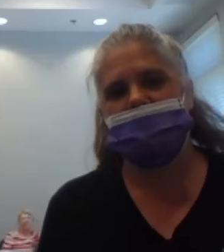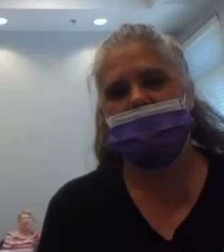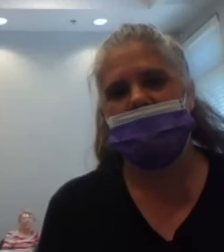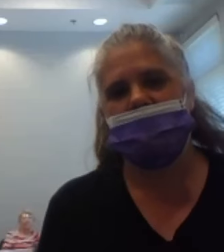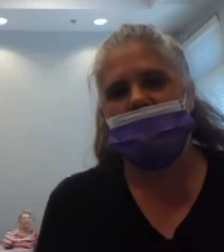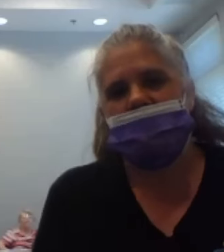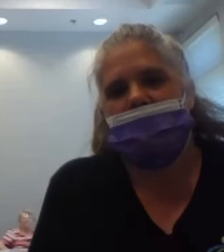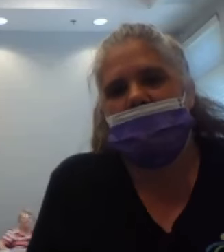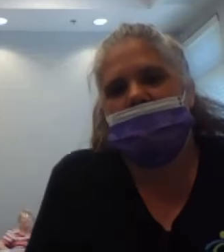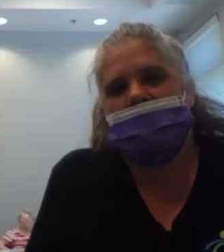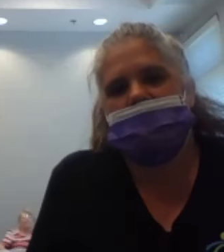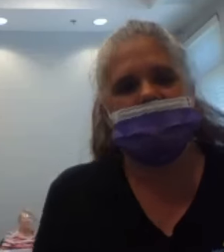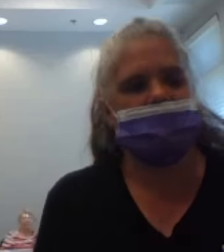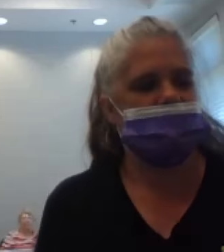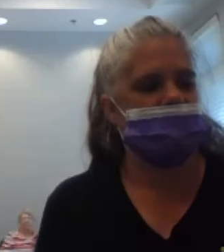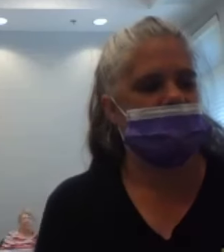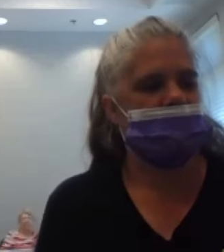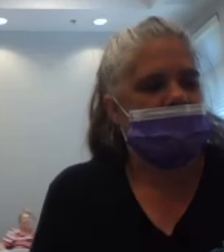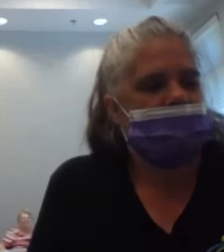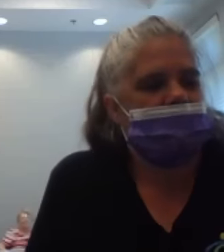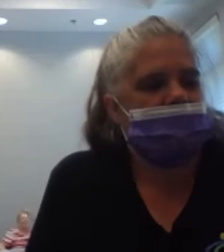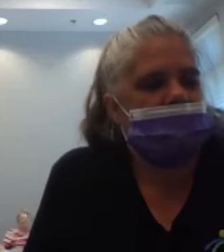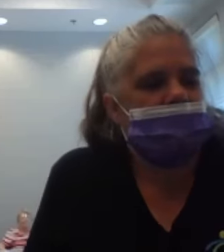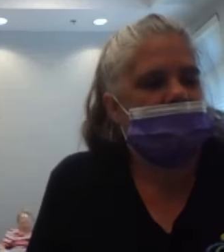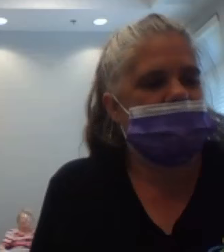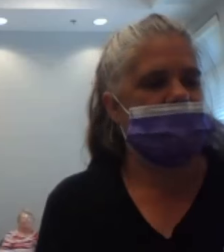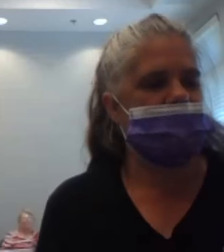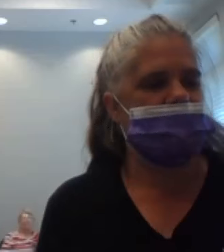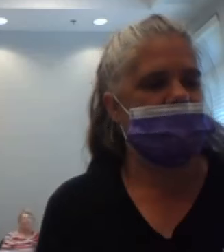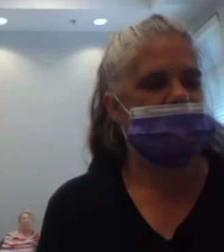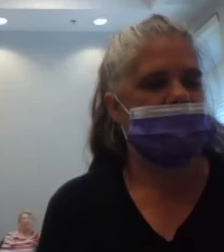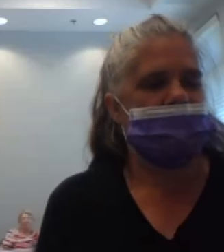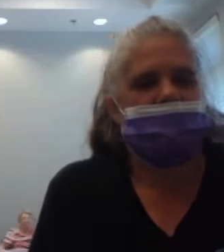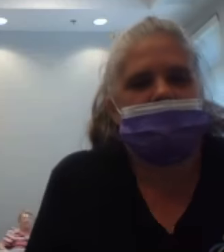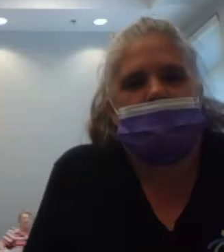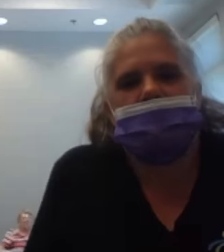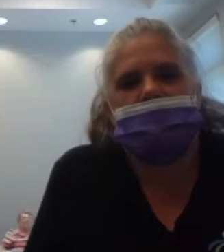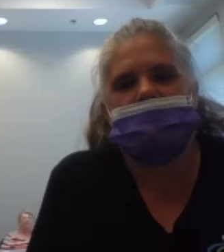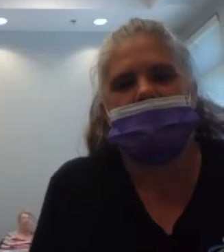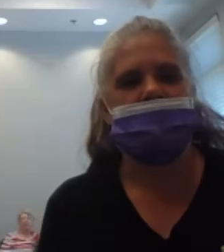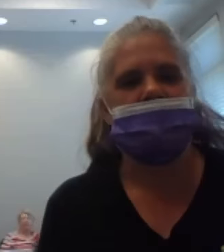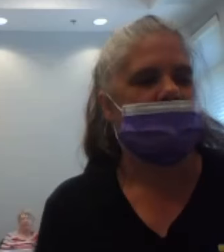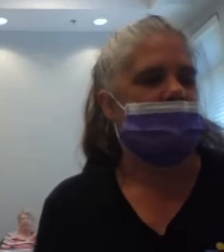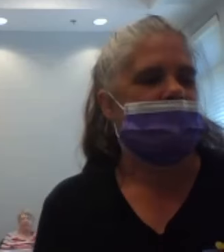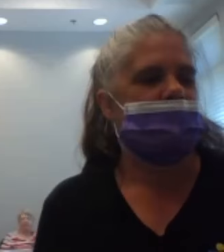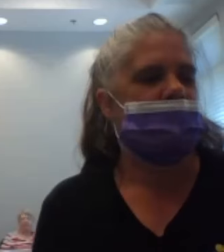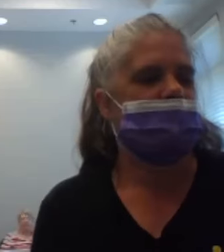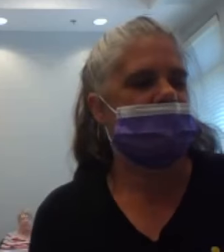18, 19, 20. Next is raise